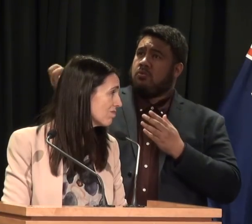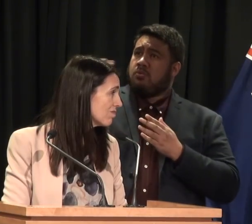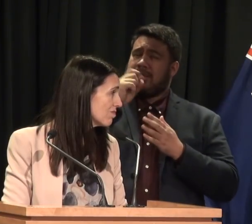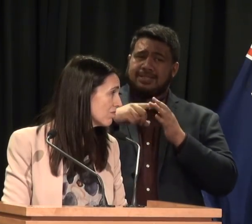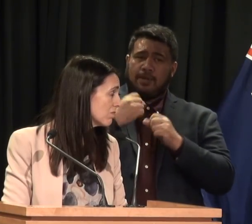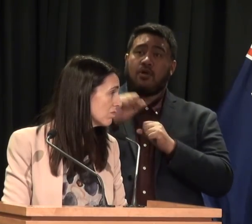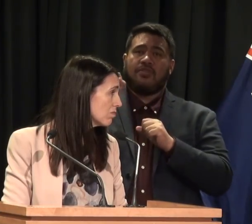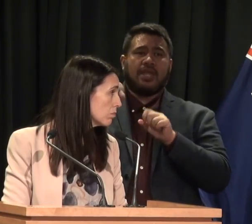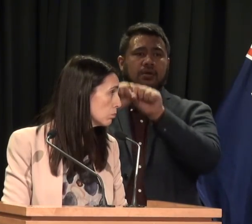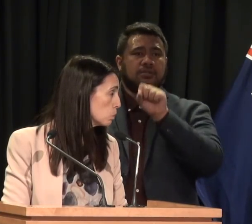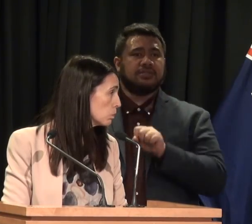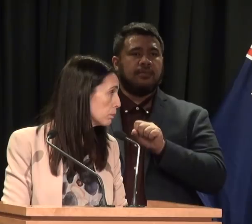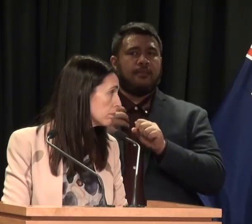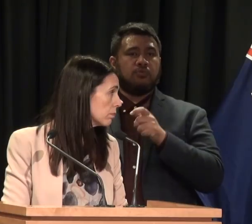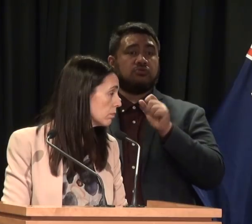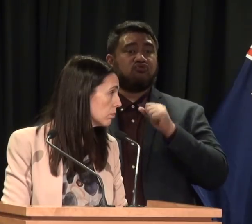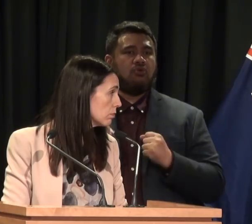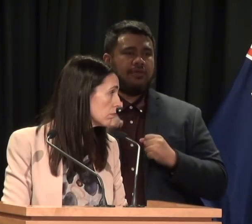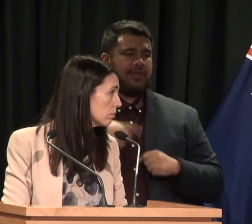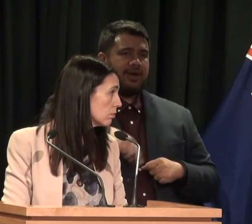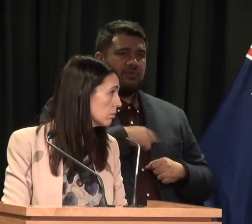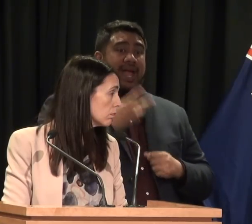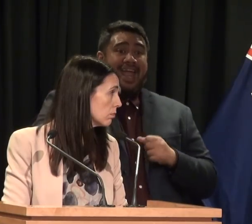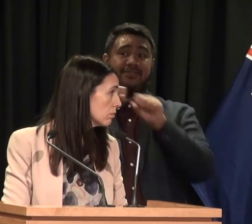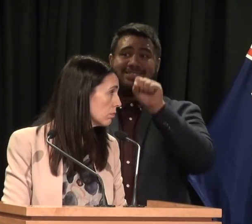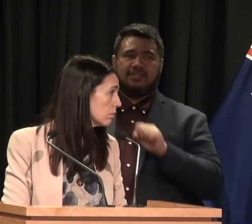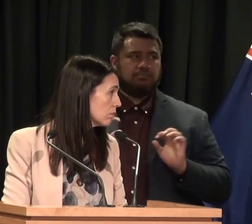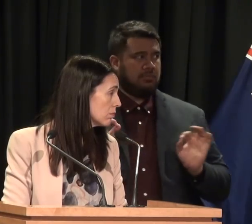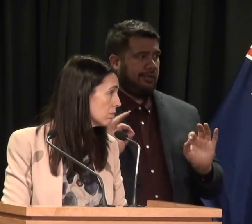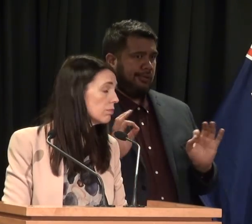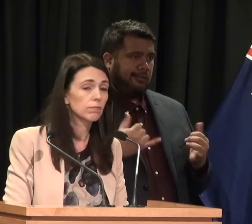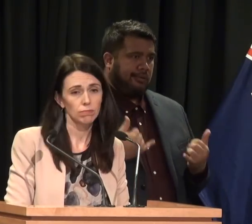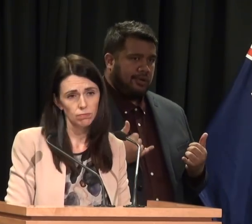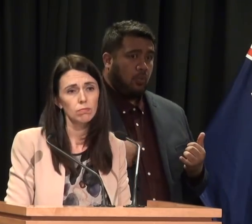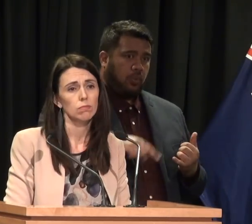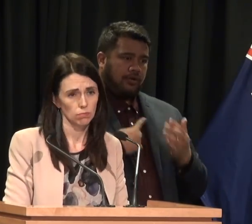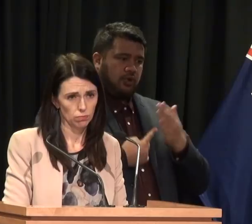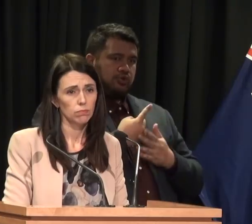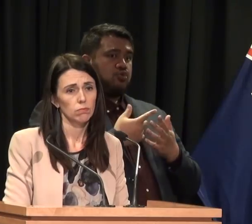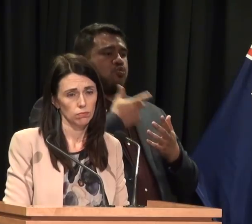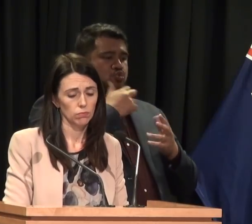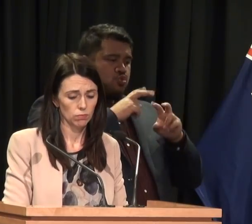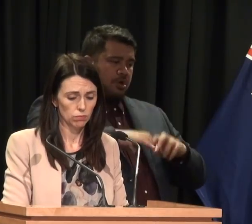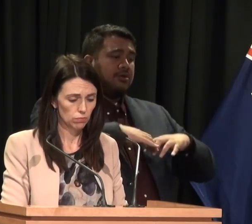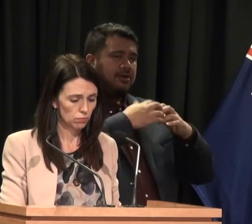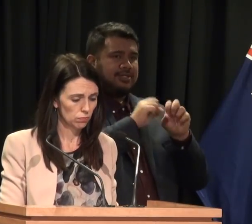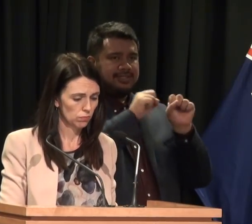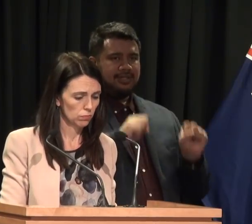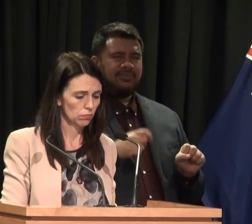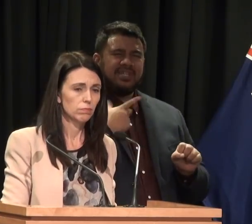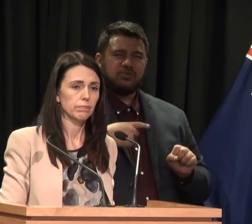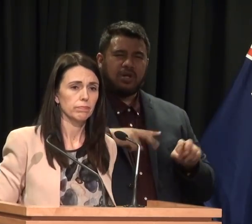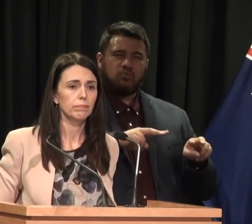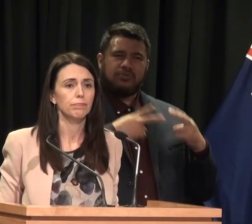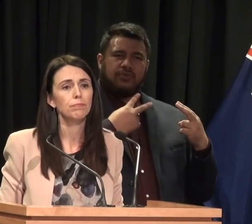stronger regimes. They have a regime per se. We now have the opportunity to look at that. This is why we decided to review